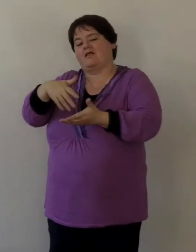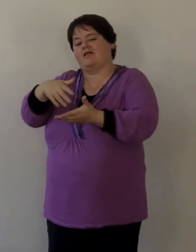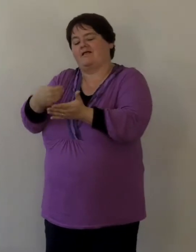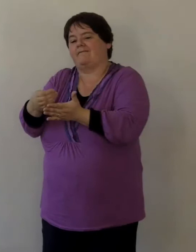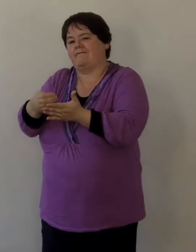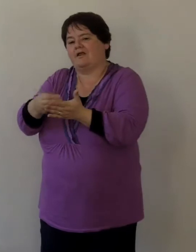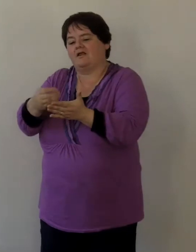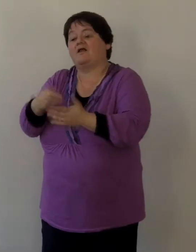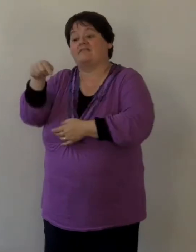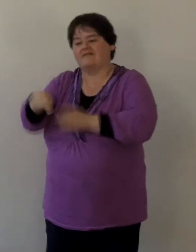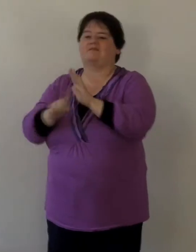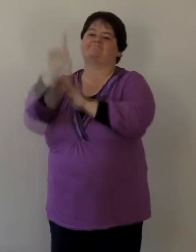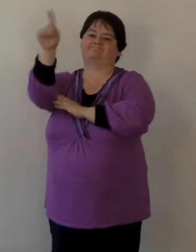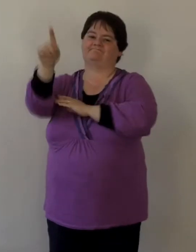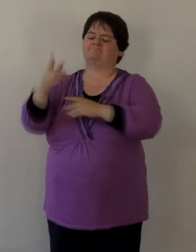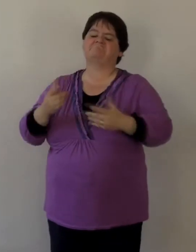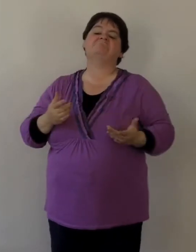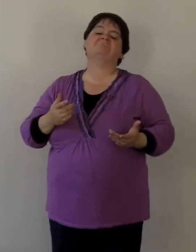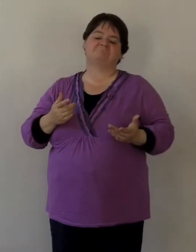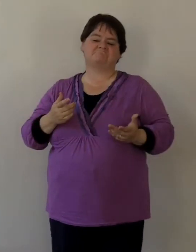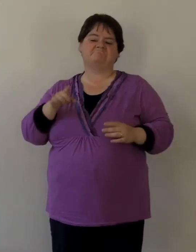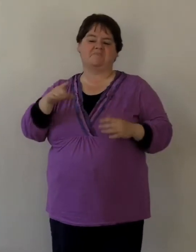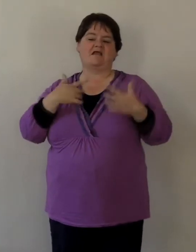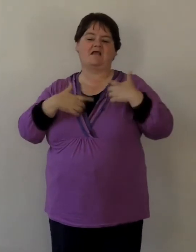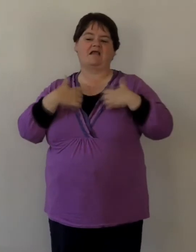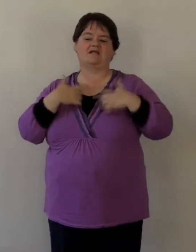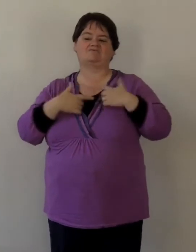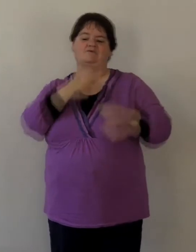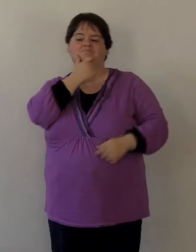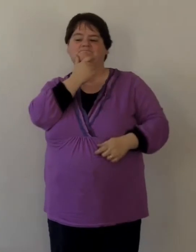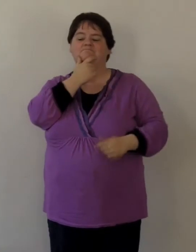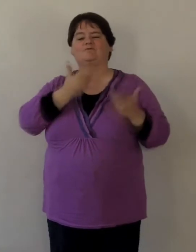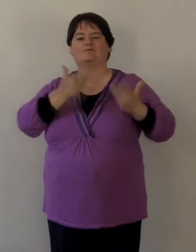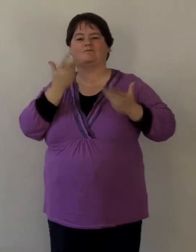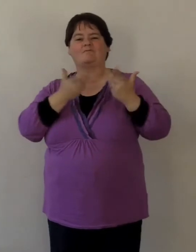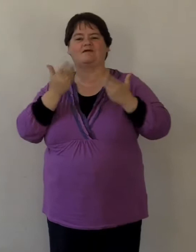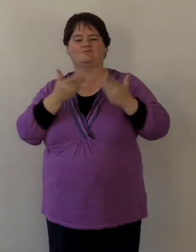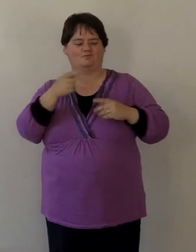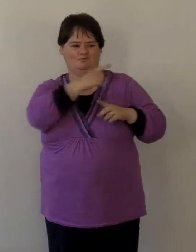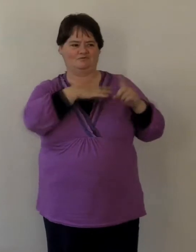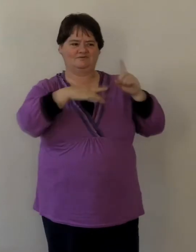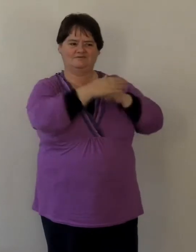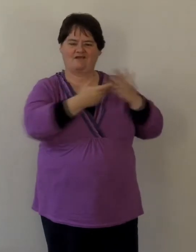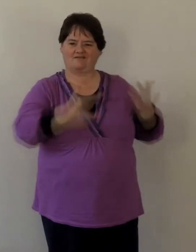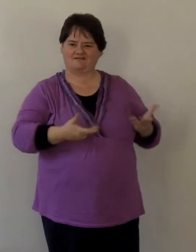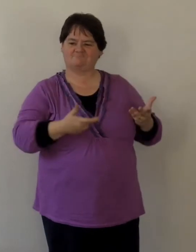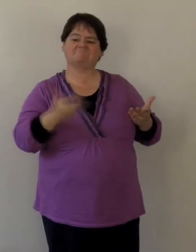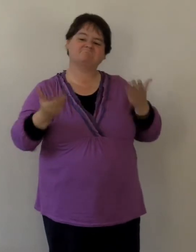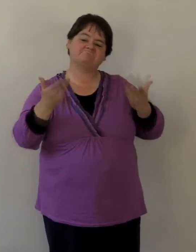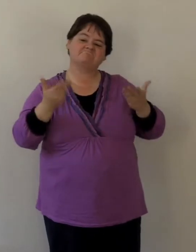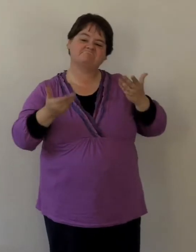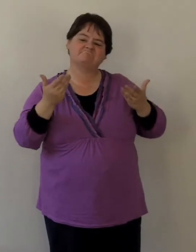after the money and making the money. And so it's an interesting little parable, if you like, of